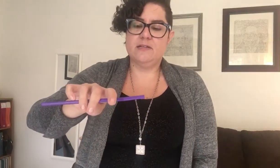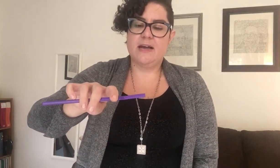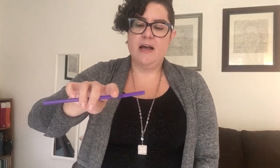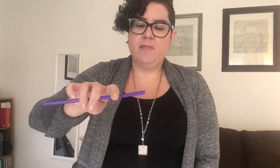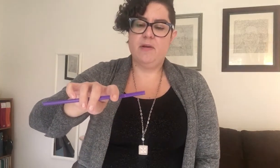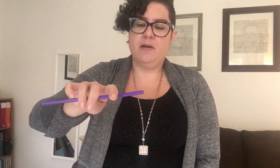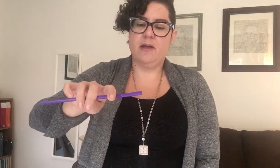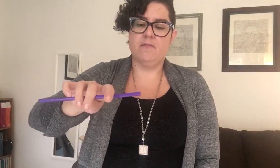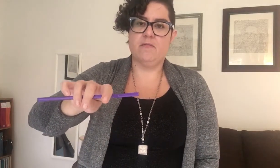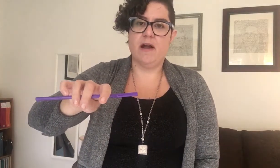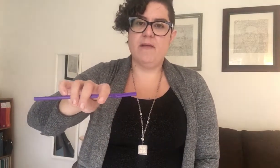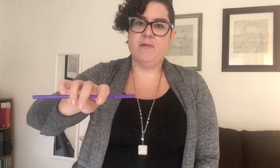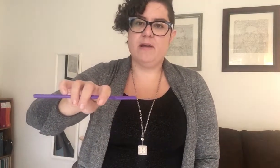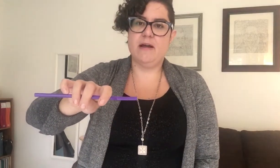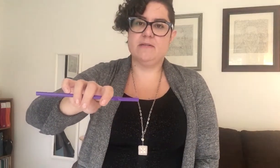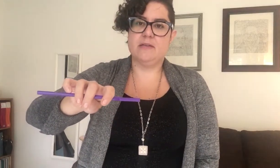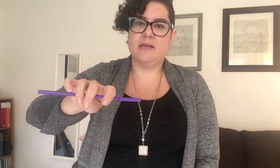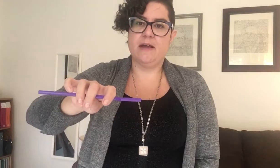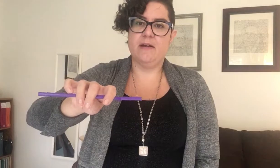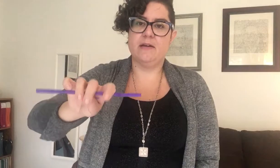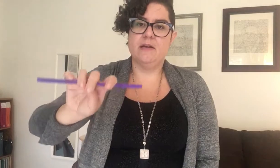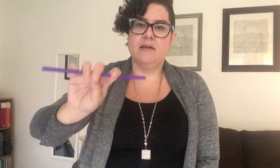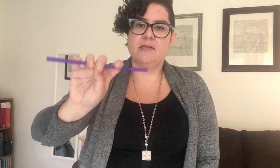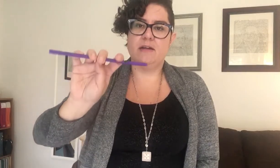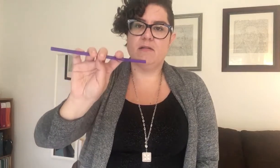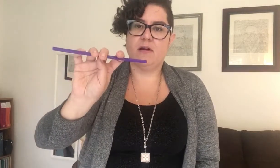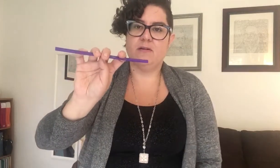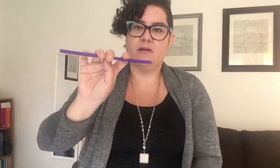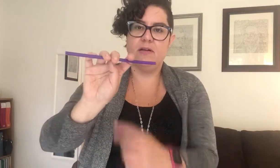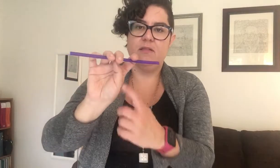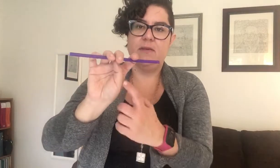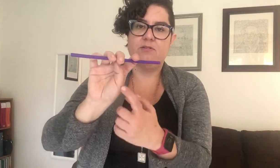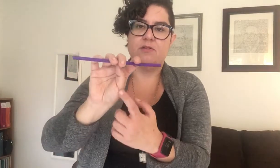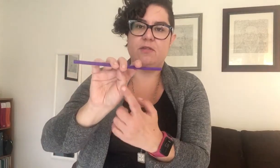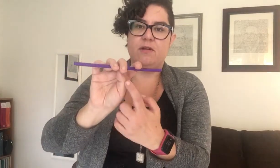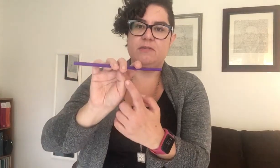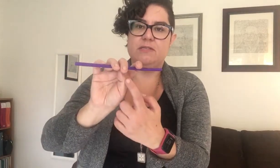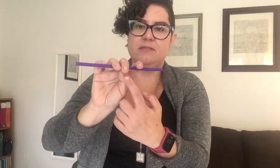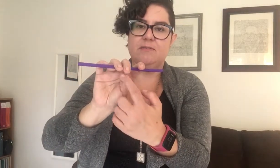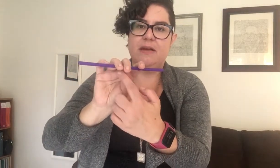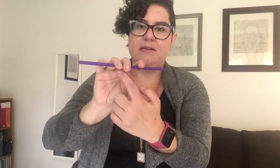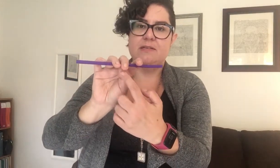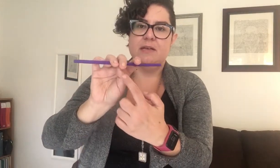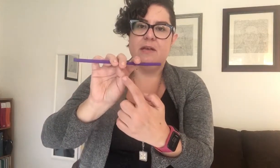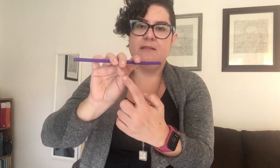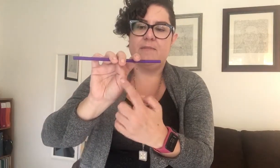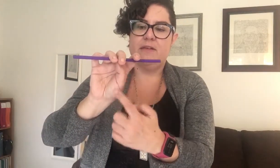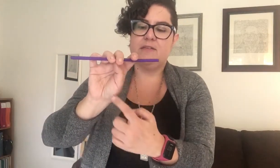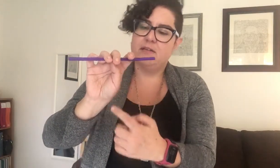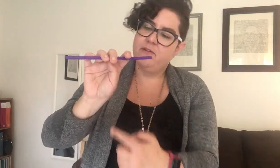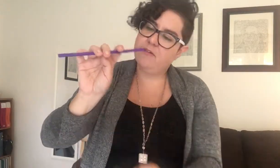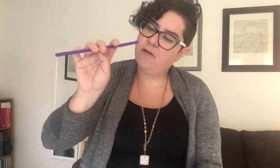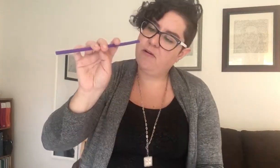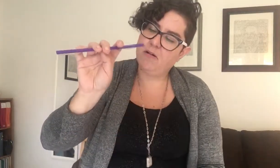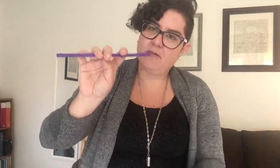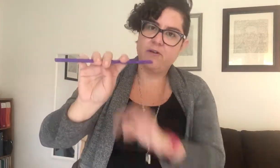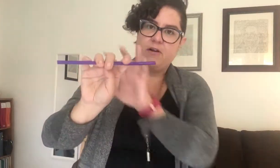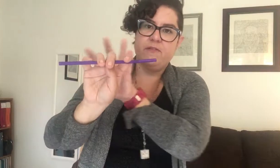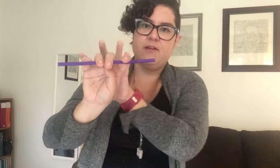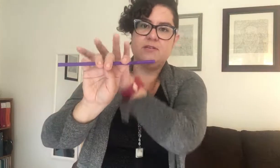tap and wrap around the carrot. Take a look underneath. Make sure your thumb is still bent. That means that even though all of our fingers